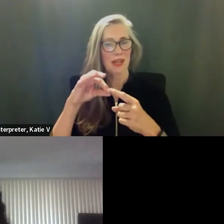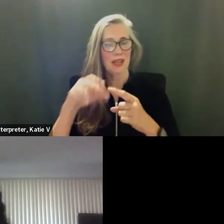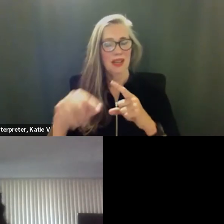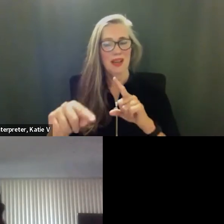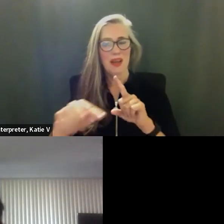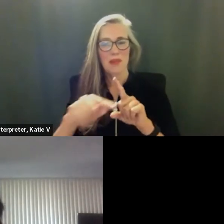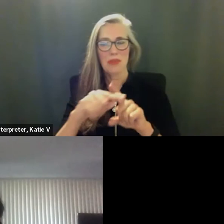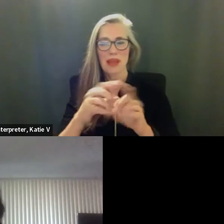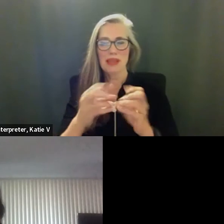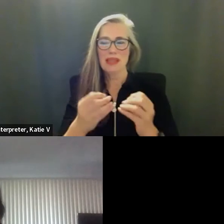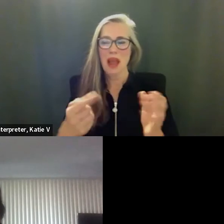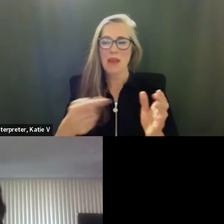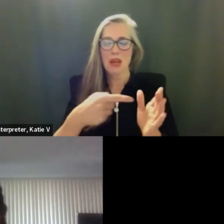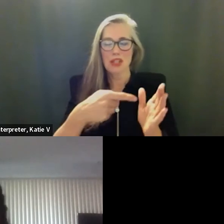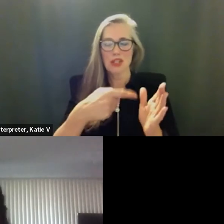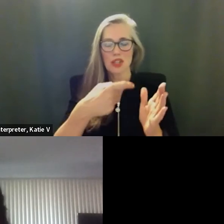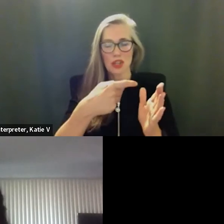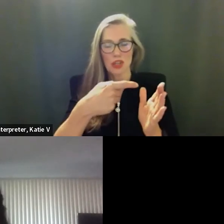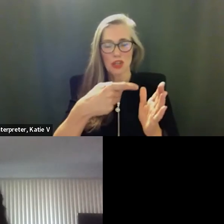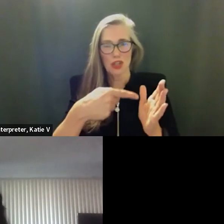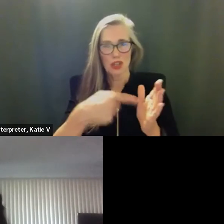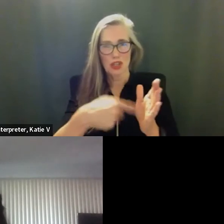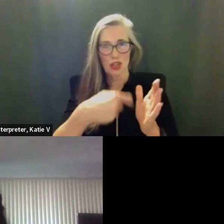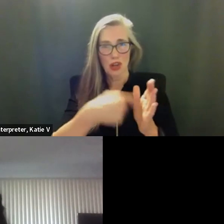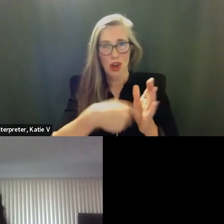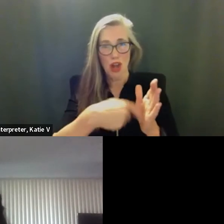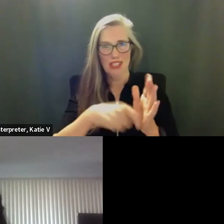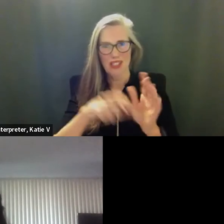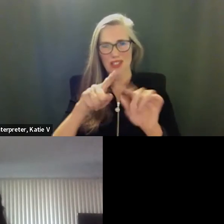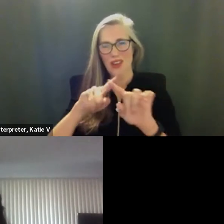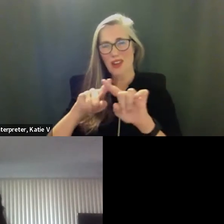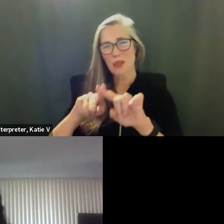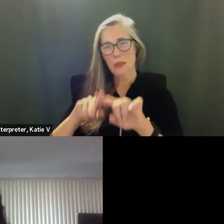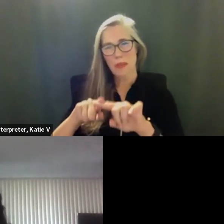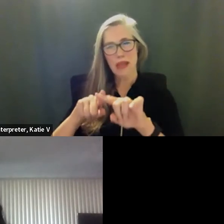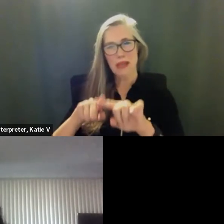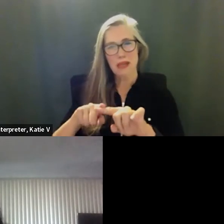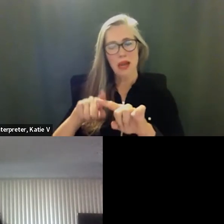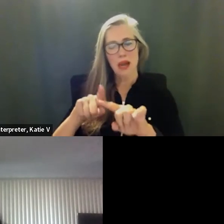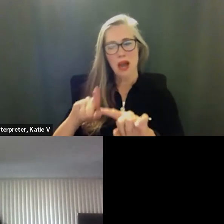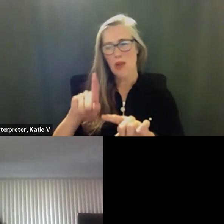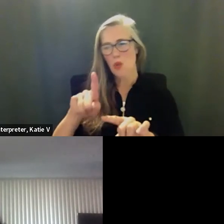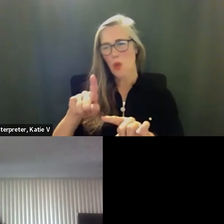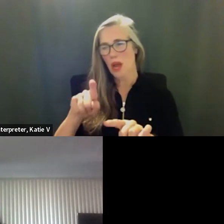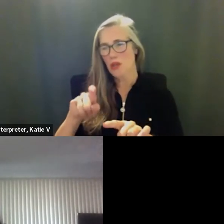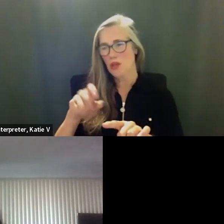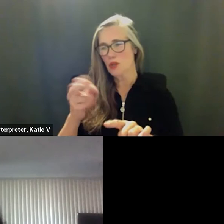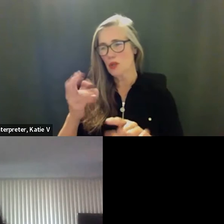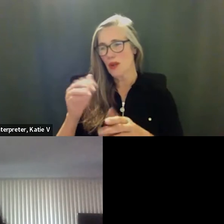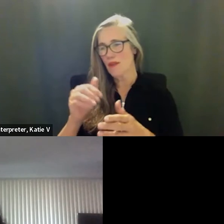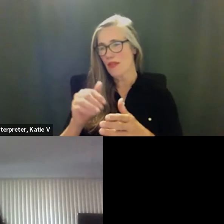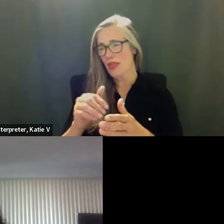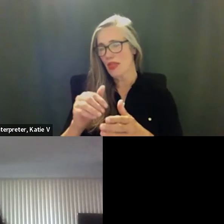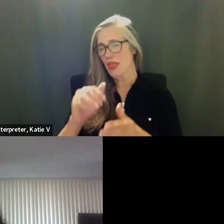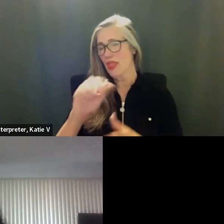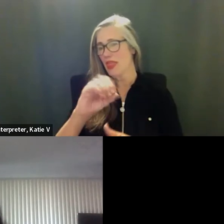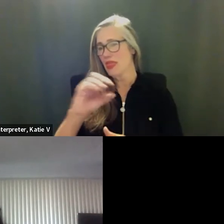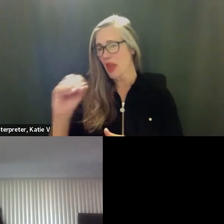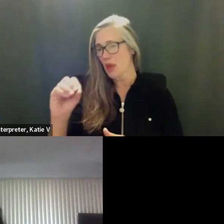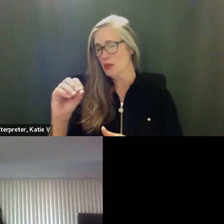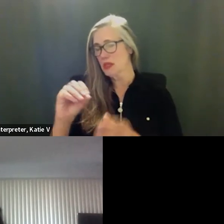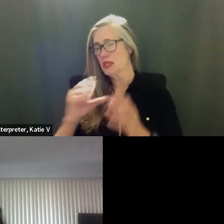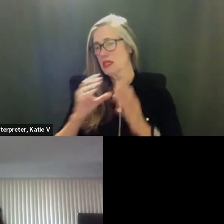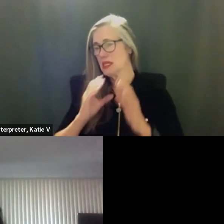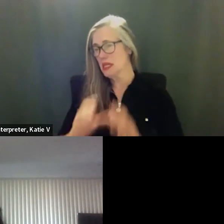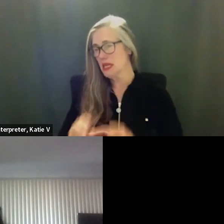is based upon 112 000 citizen voting age population who would be participating